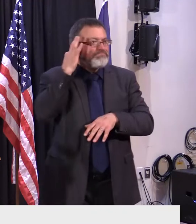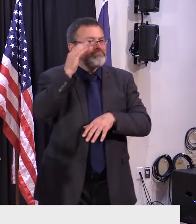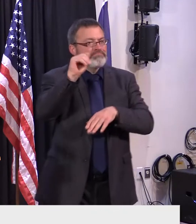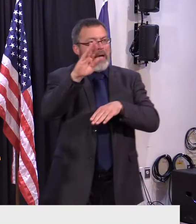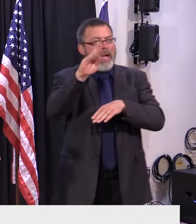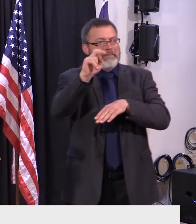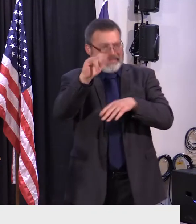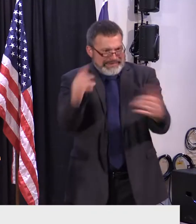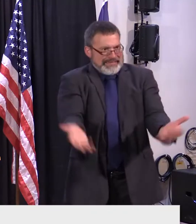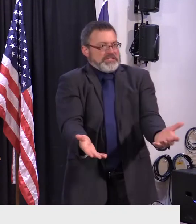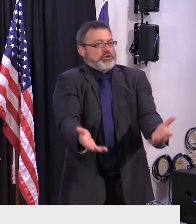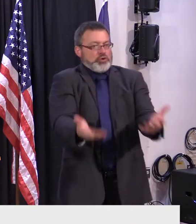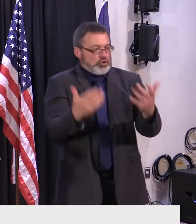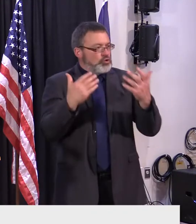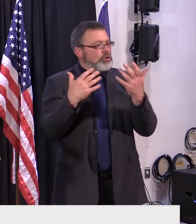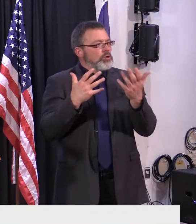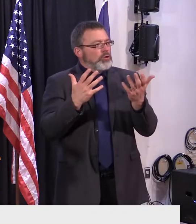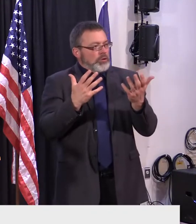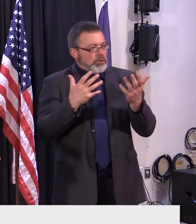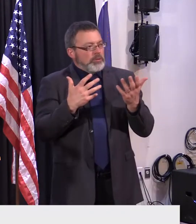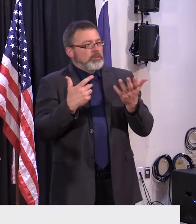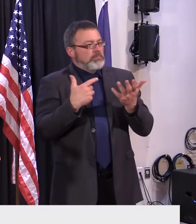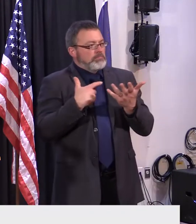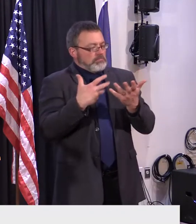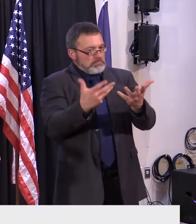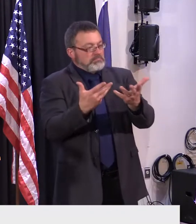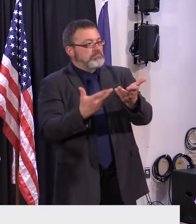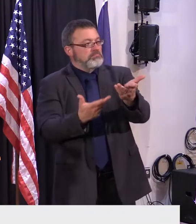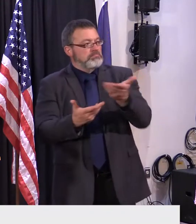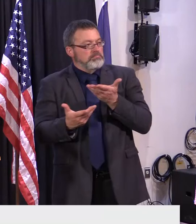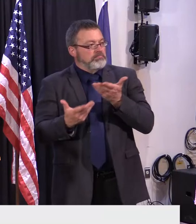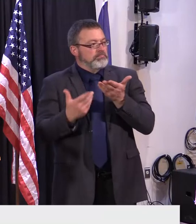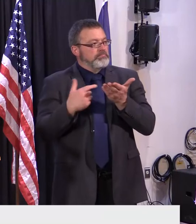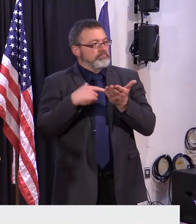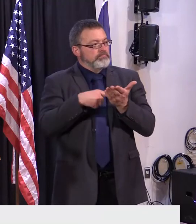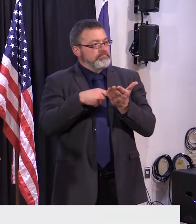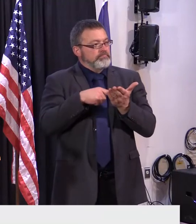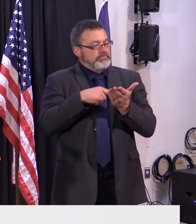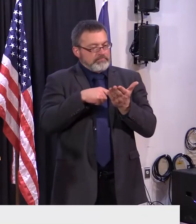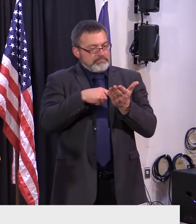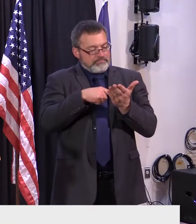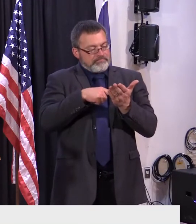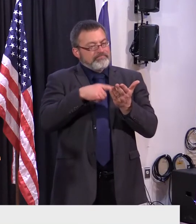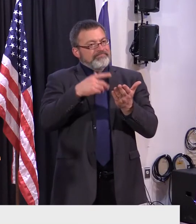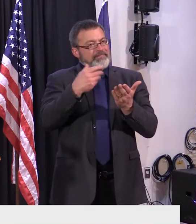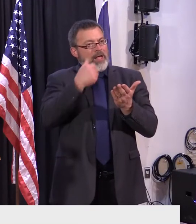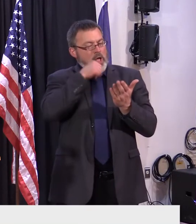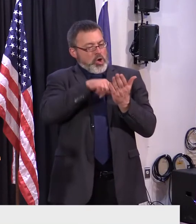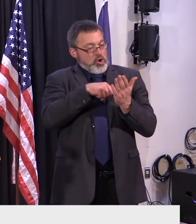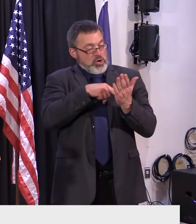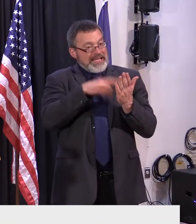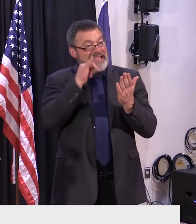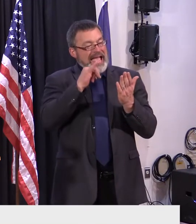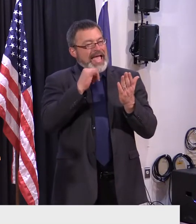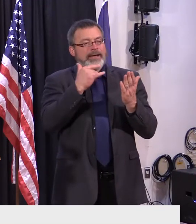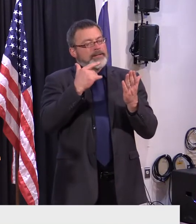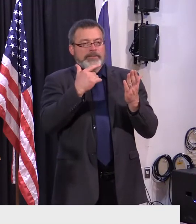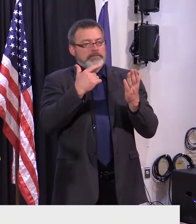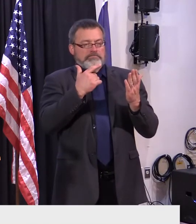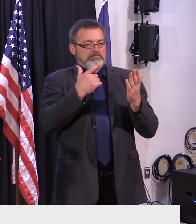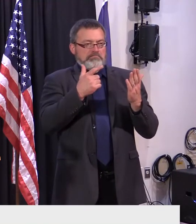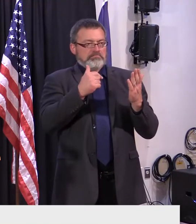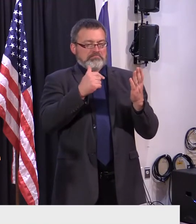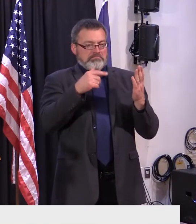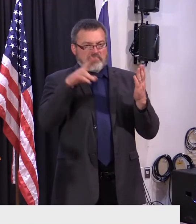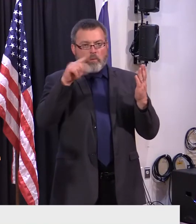discontent with what Vermont has done. And so they wanted me to meet with him right then. He had his